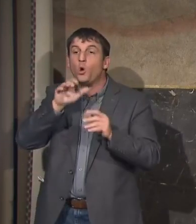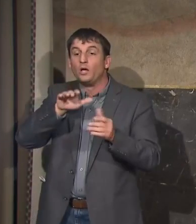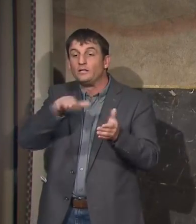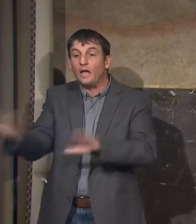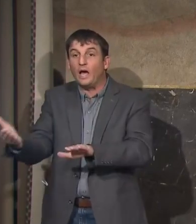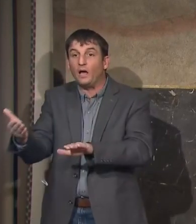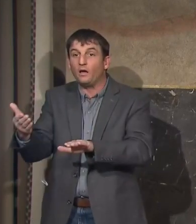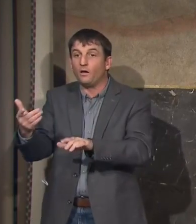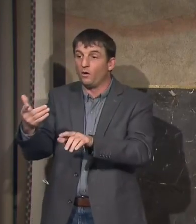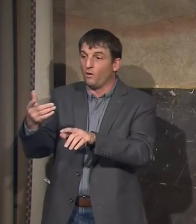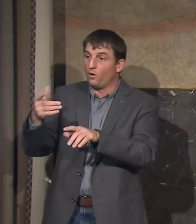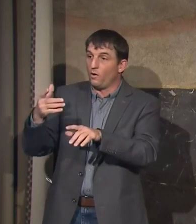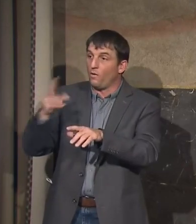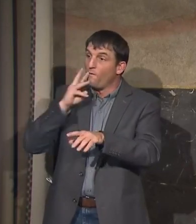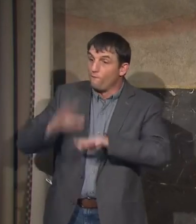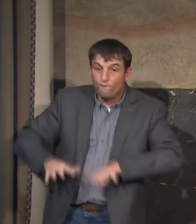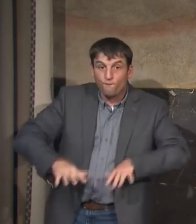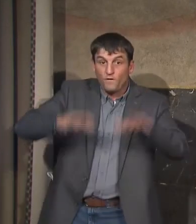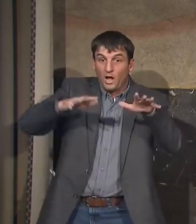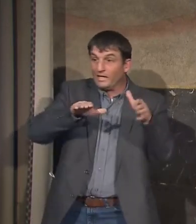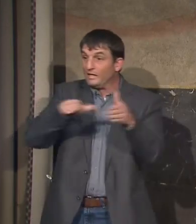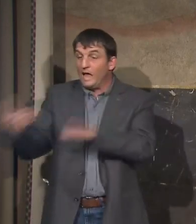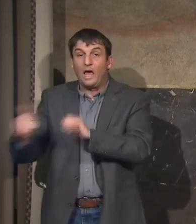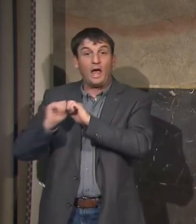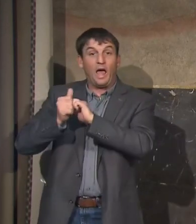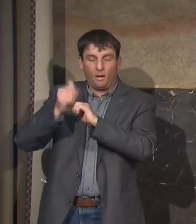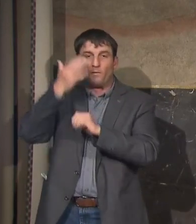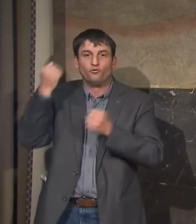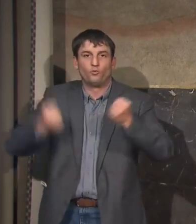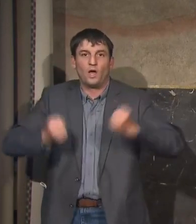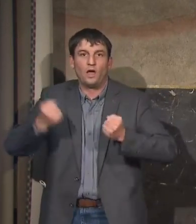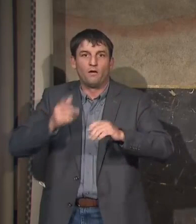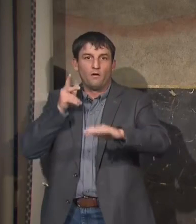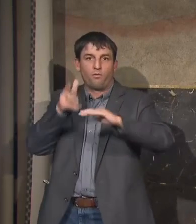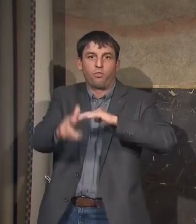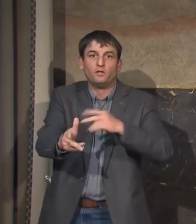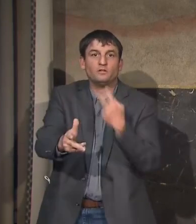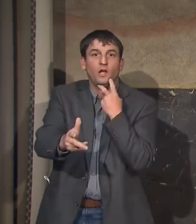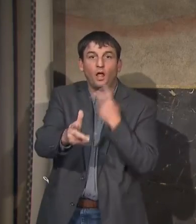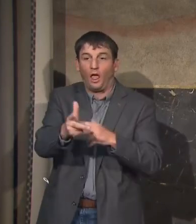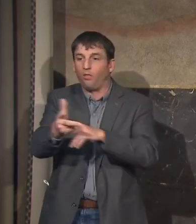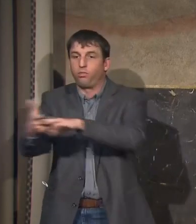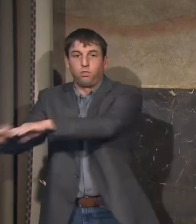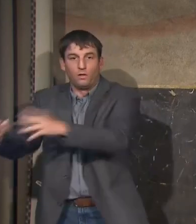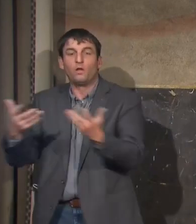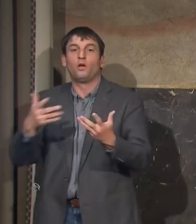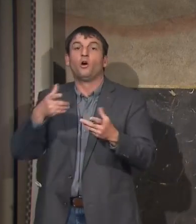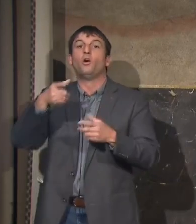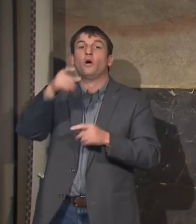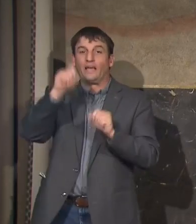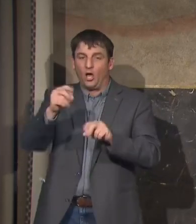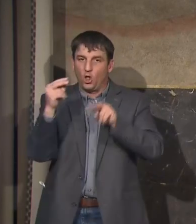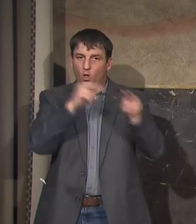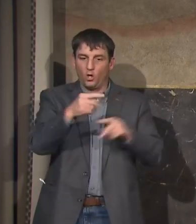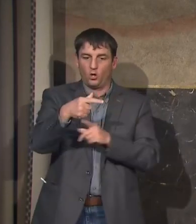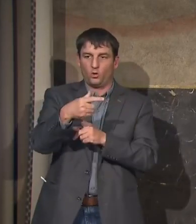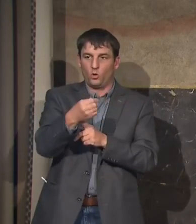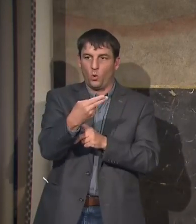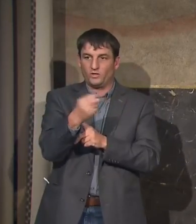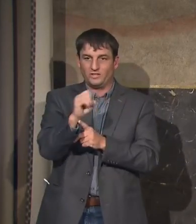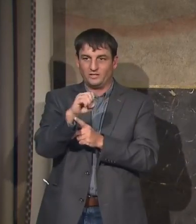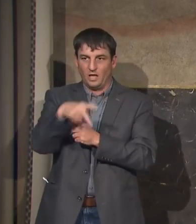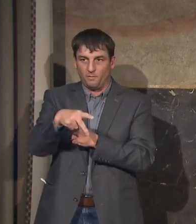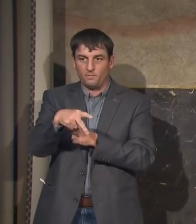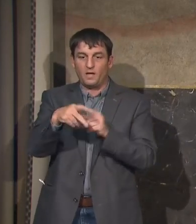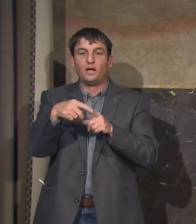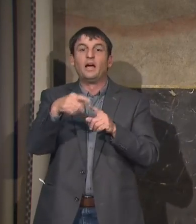especially careful with respect to that hazard. You can go to gosepsgetagameplan.org for more